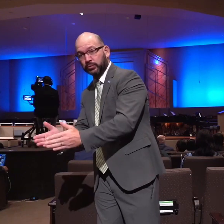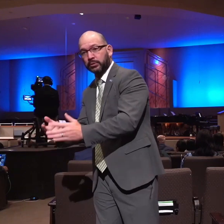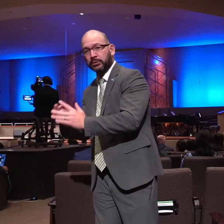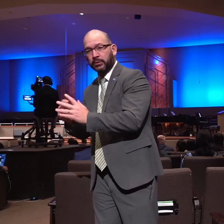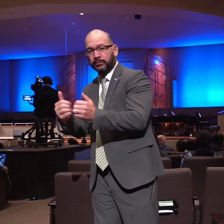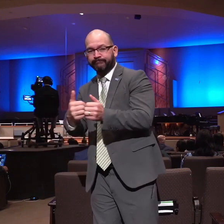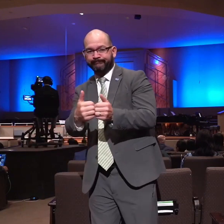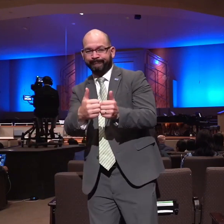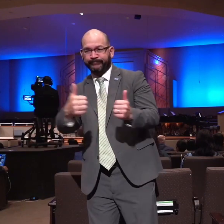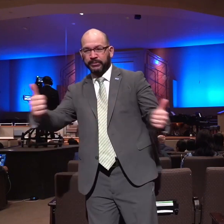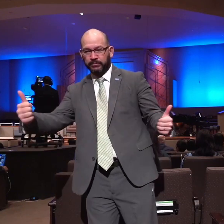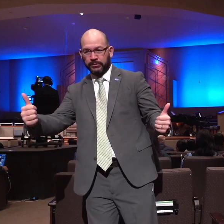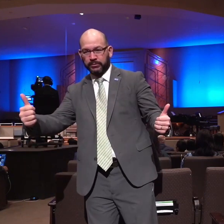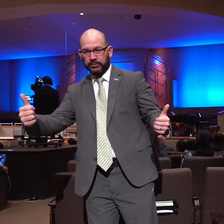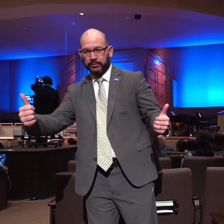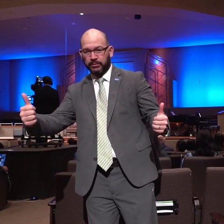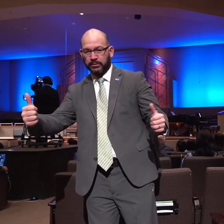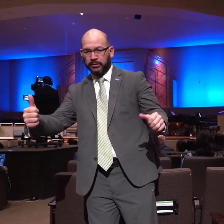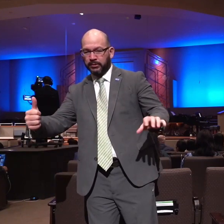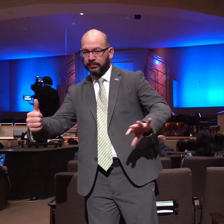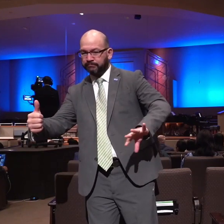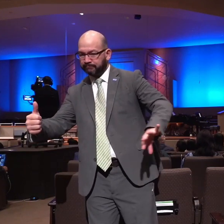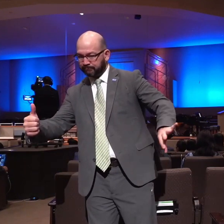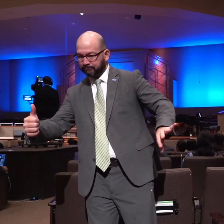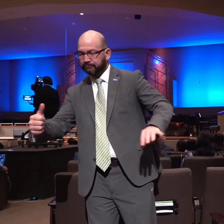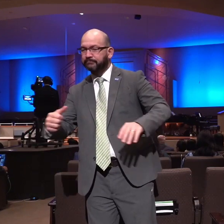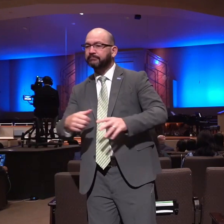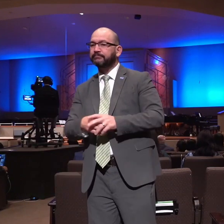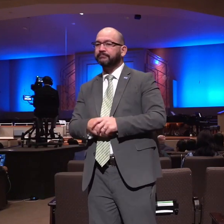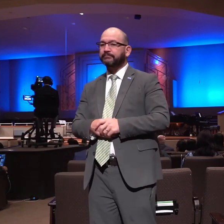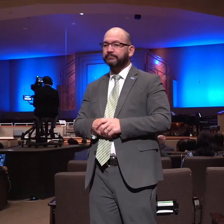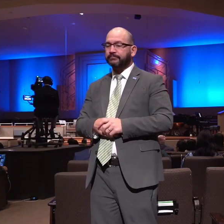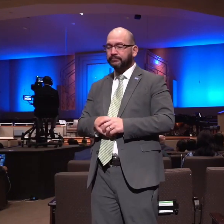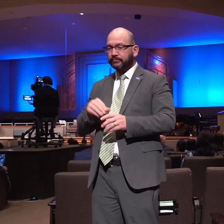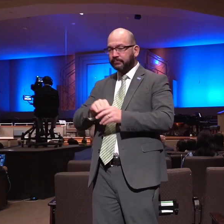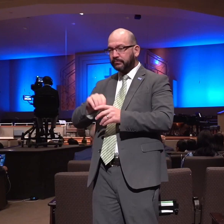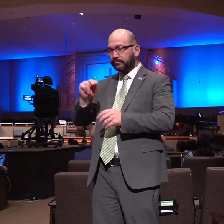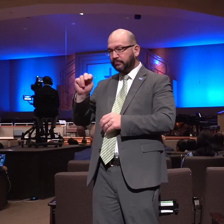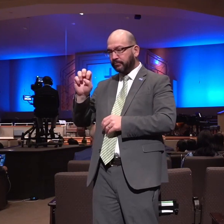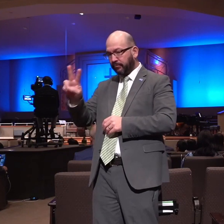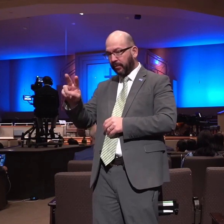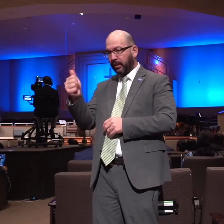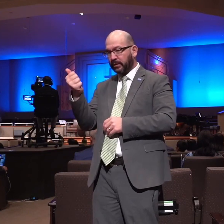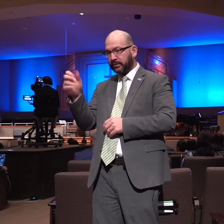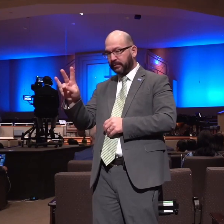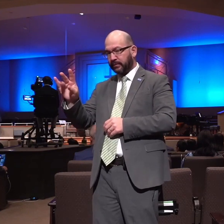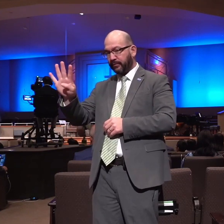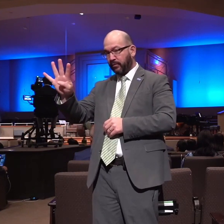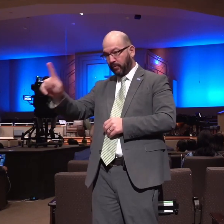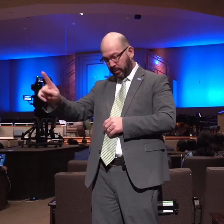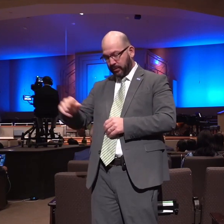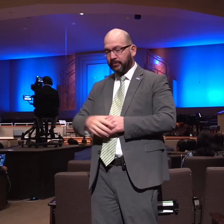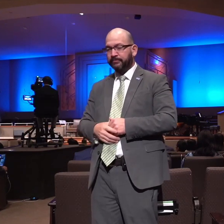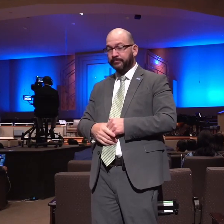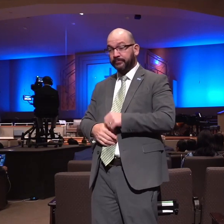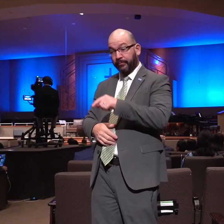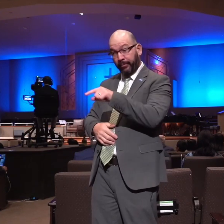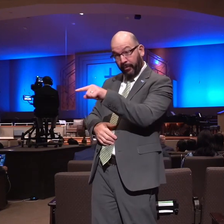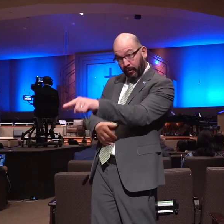from the college in fact in November of 1741 Brainerd was reported as